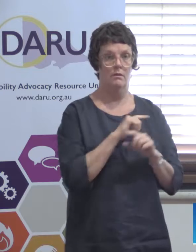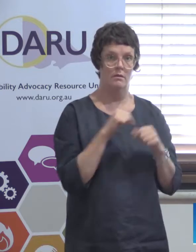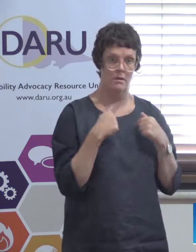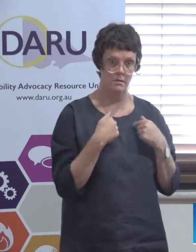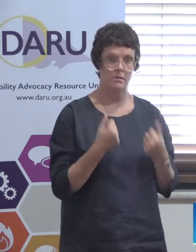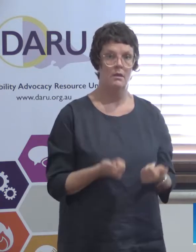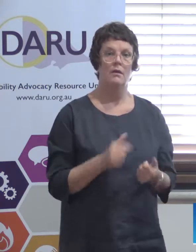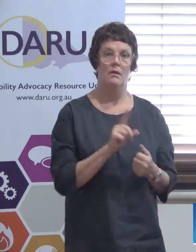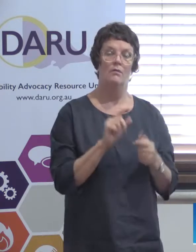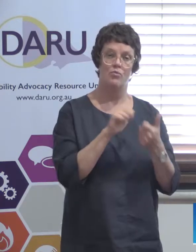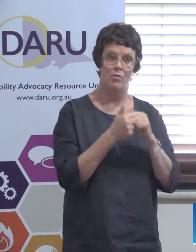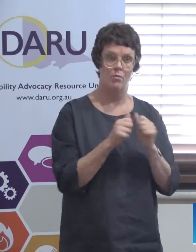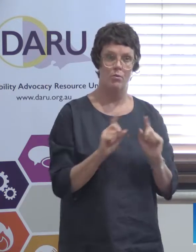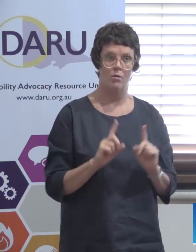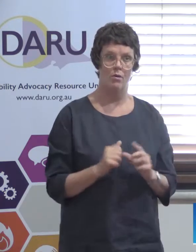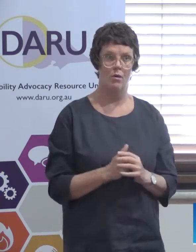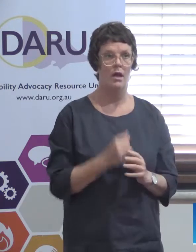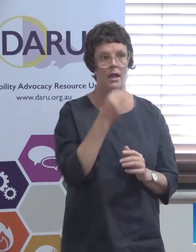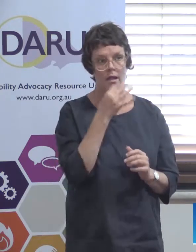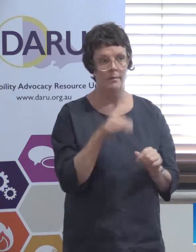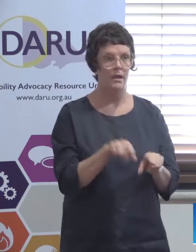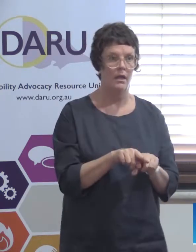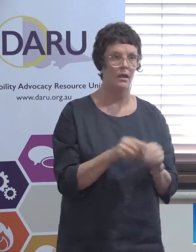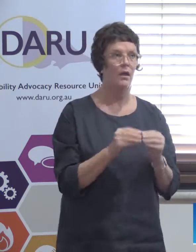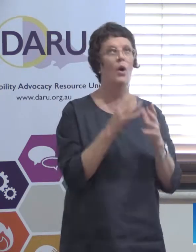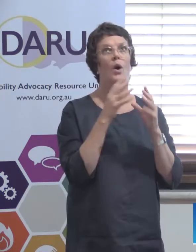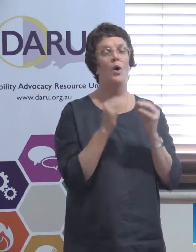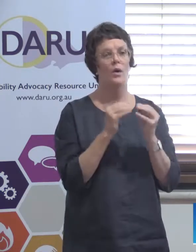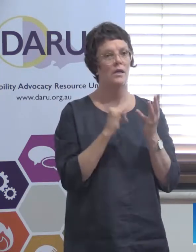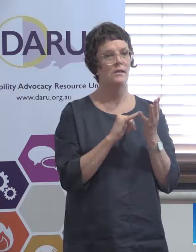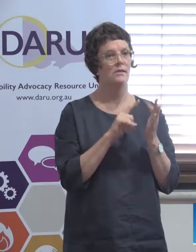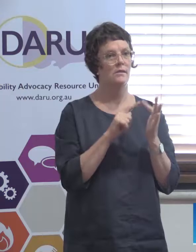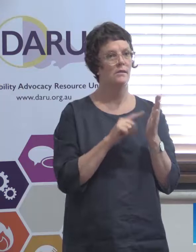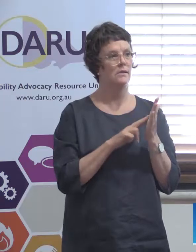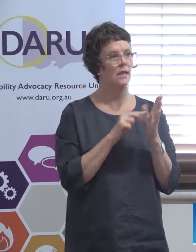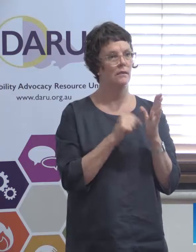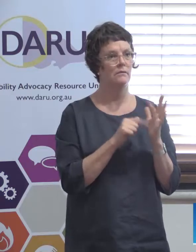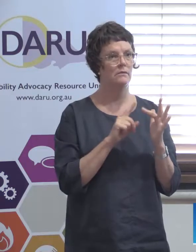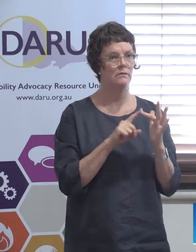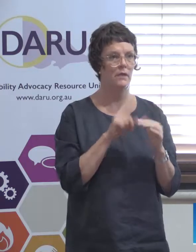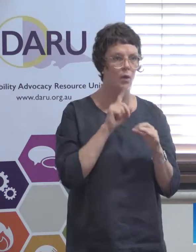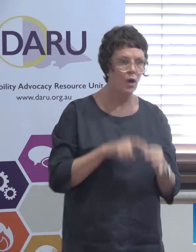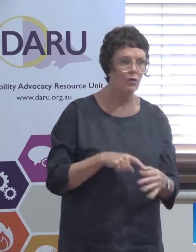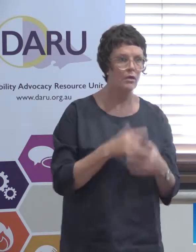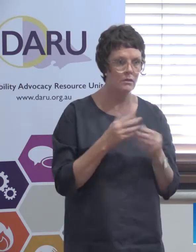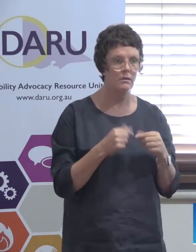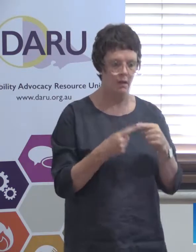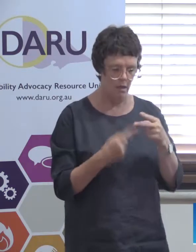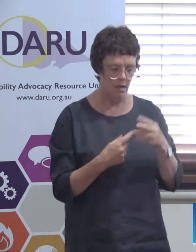the problem is it's a bit like it's a bit like all the senate inquiries and all the other things you know there's a the